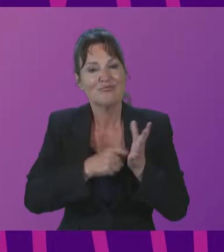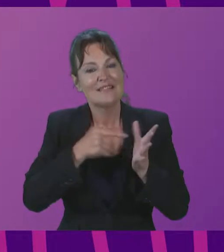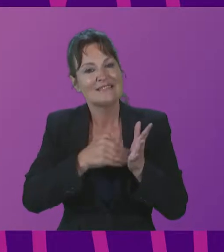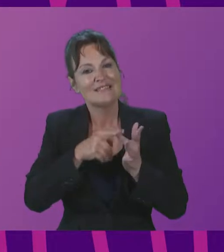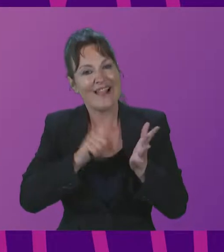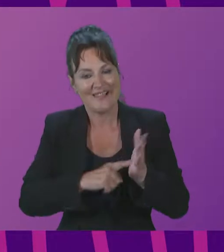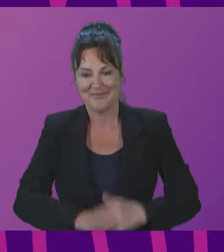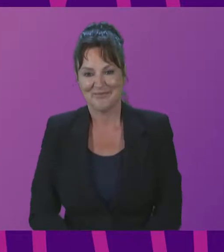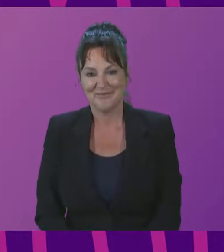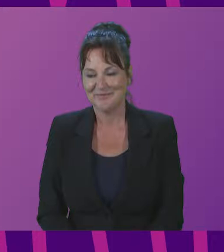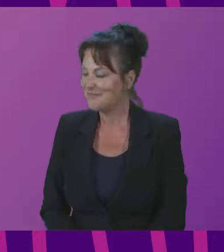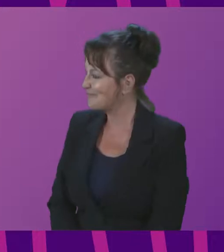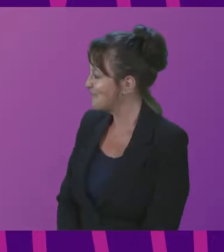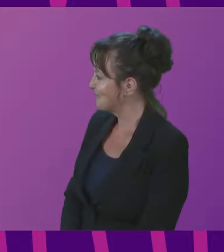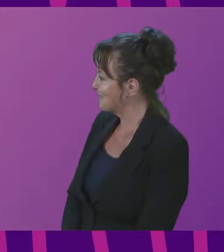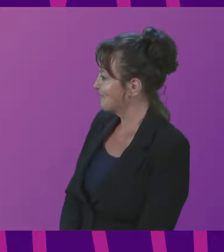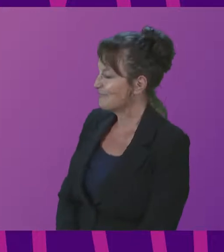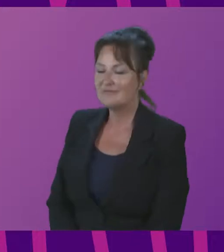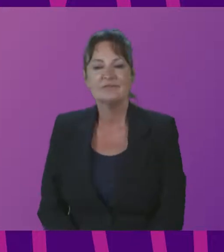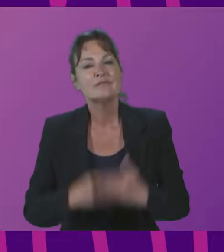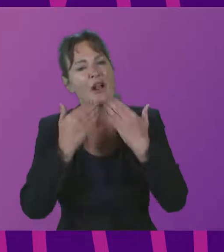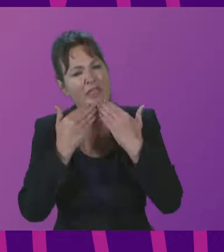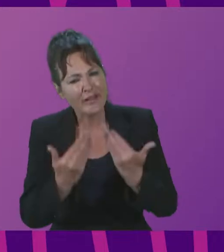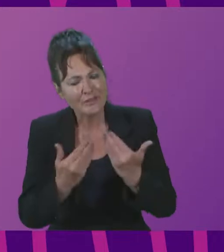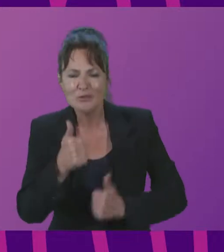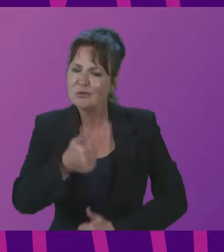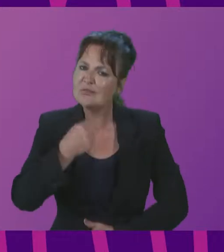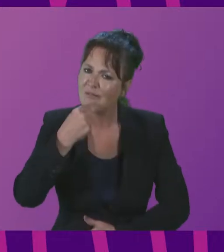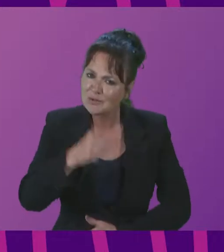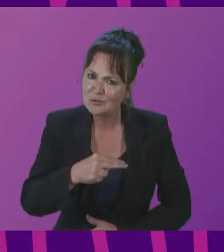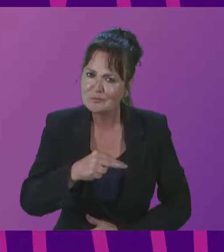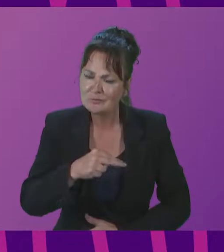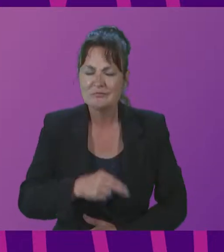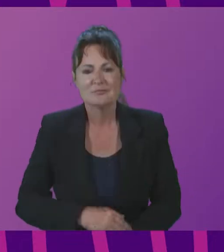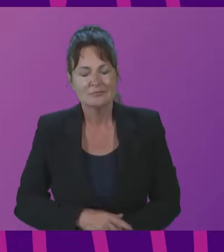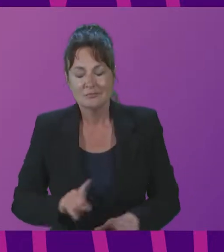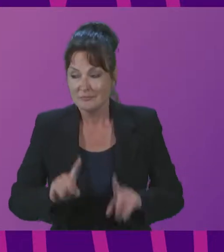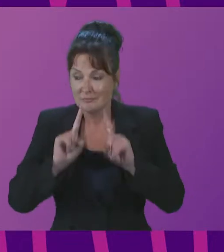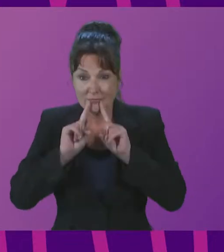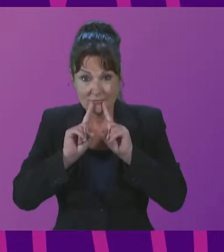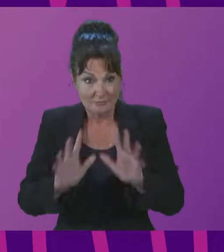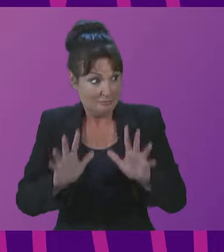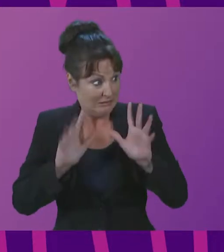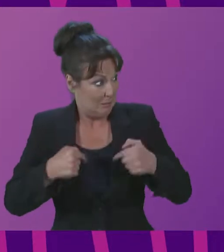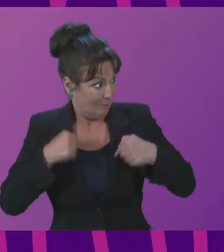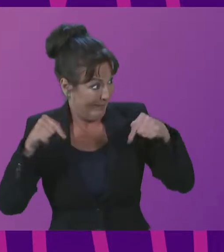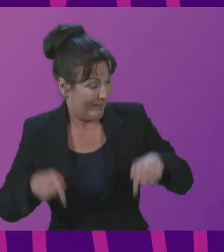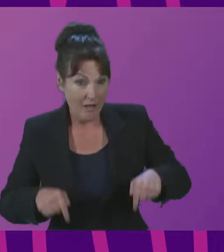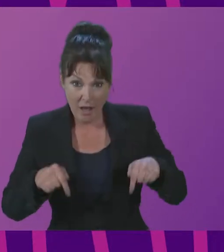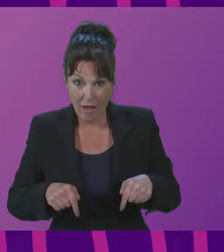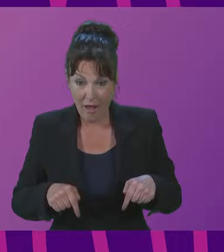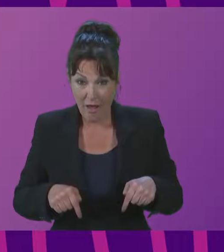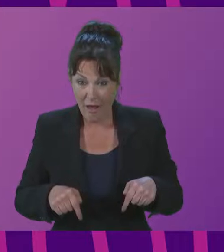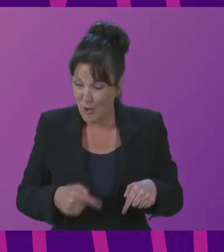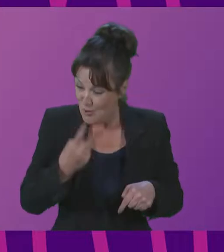Thank you very much. Good afternoon to you all. It's amazing to be here at the